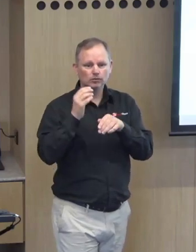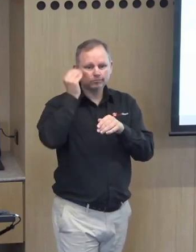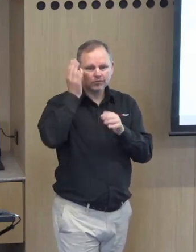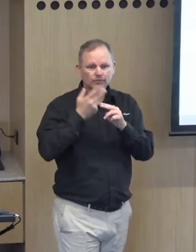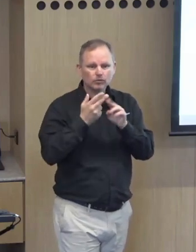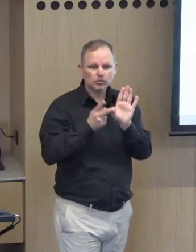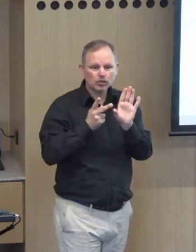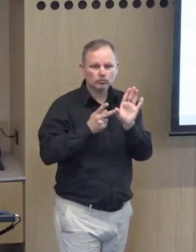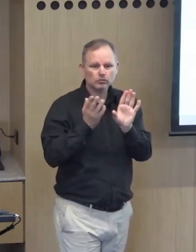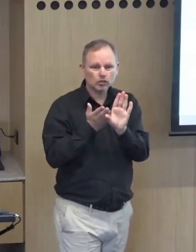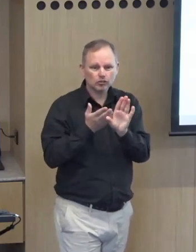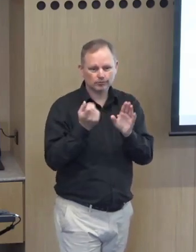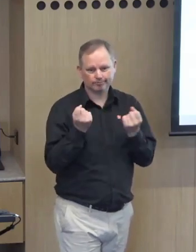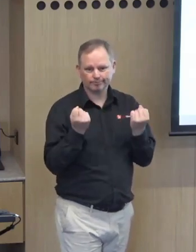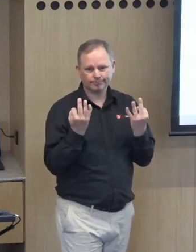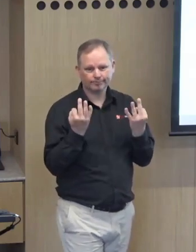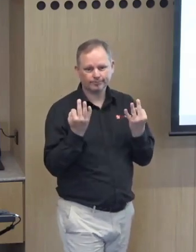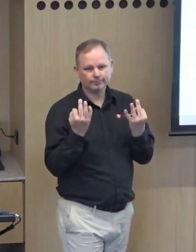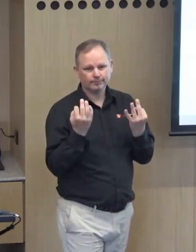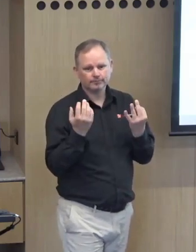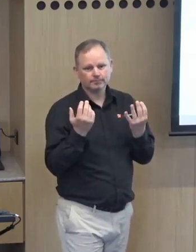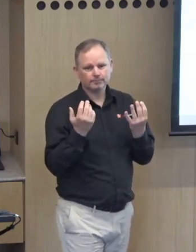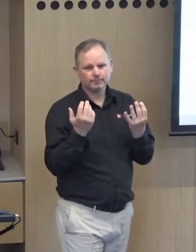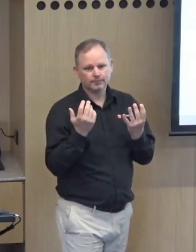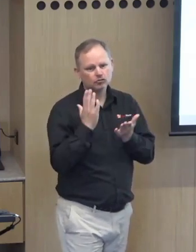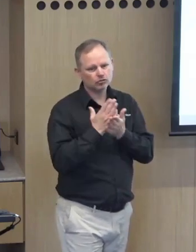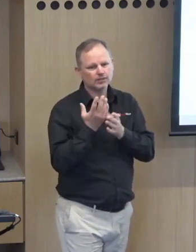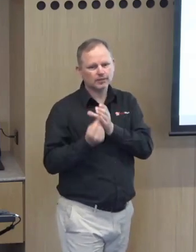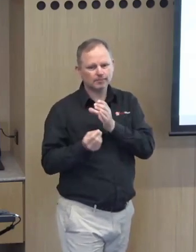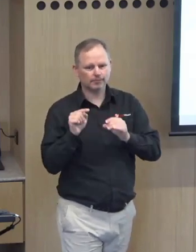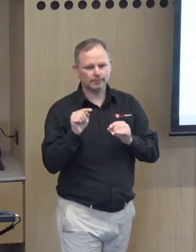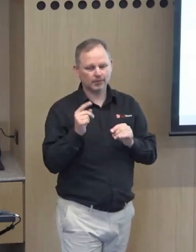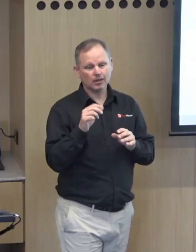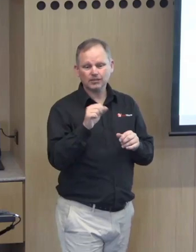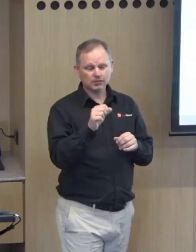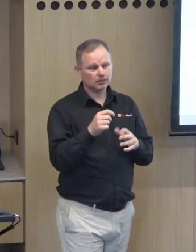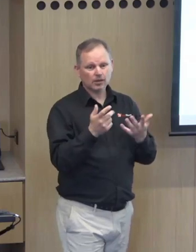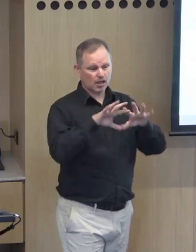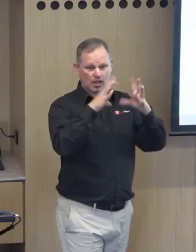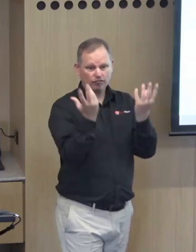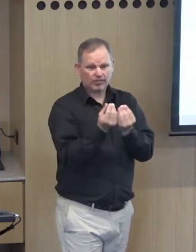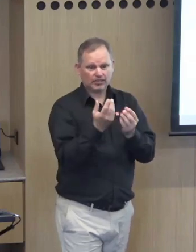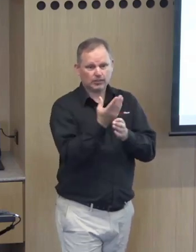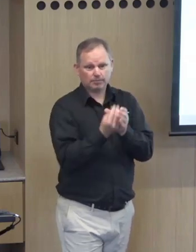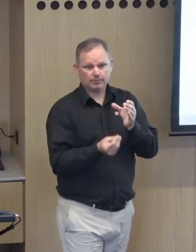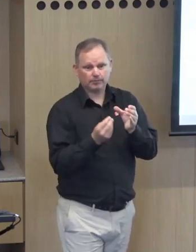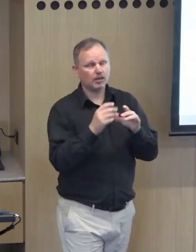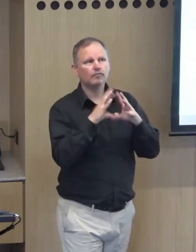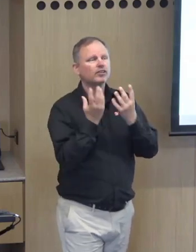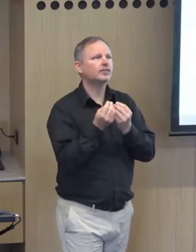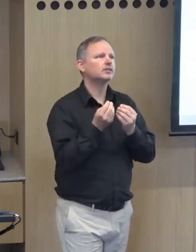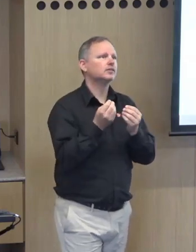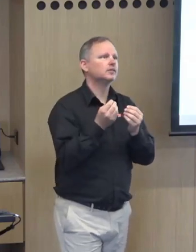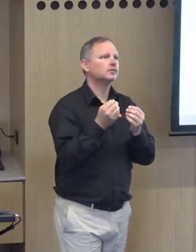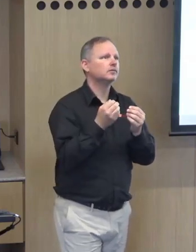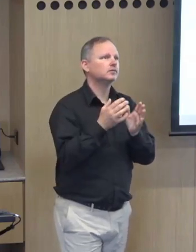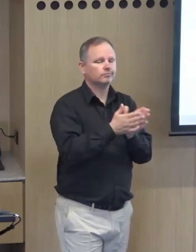within in a black and white way because that is not possible and there are no deaf people who were uh who were providing those